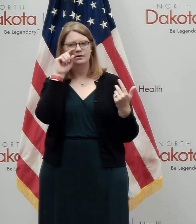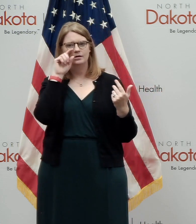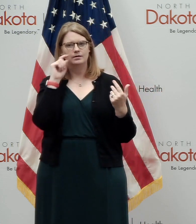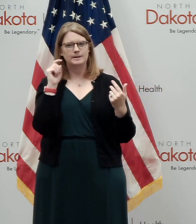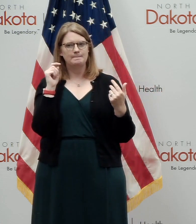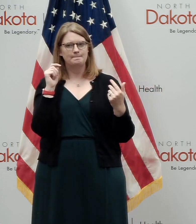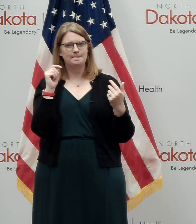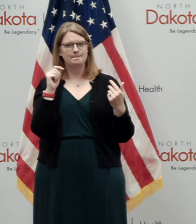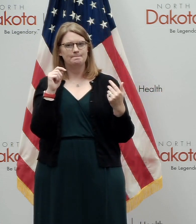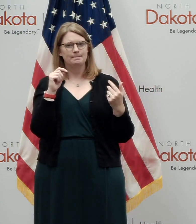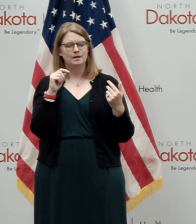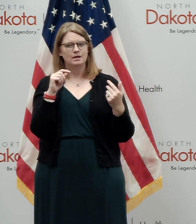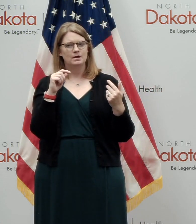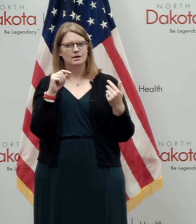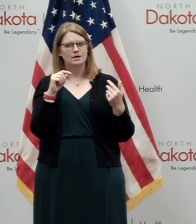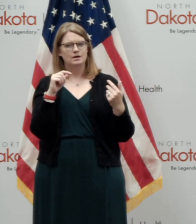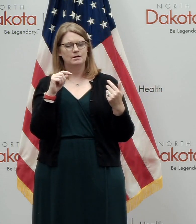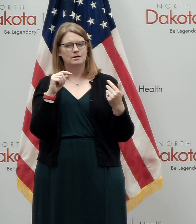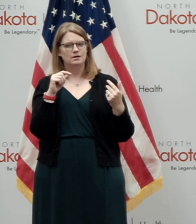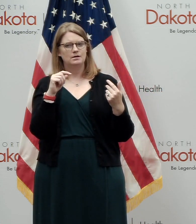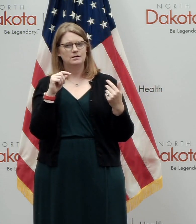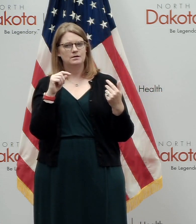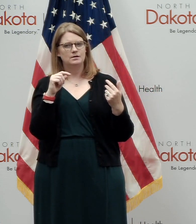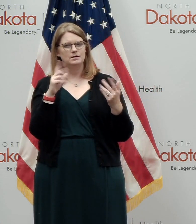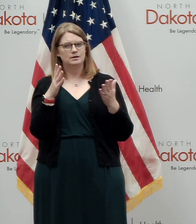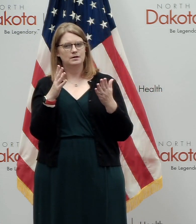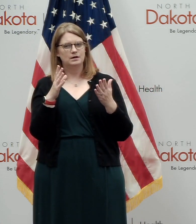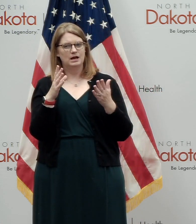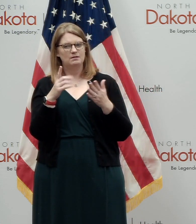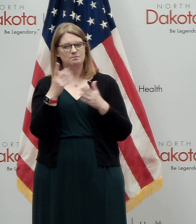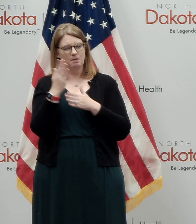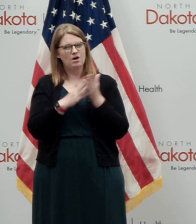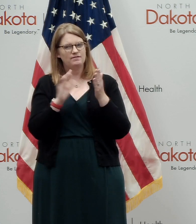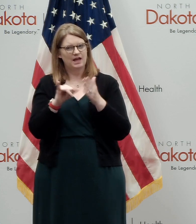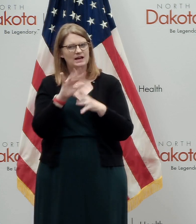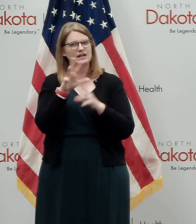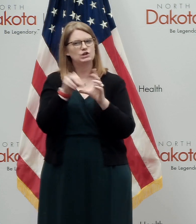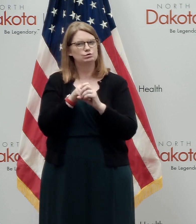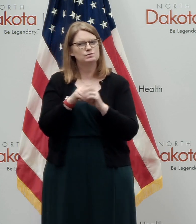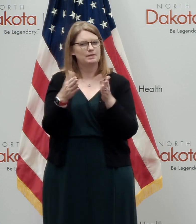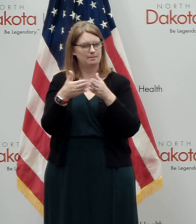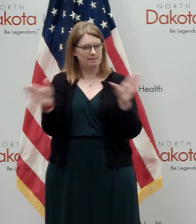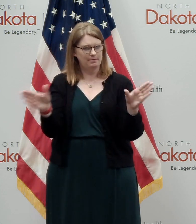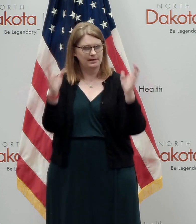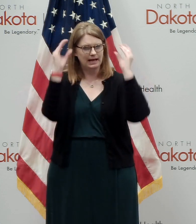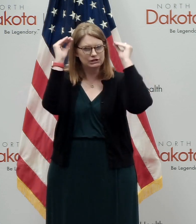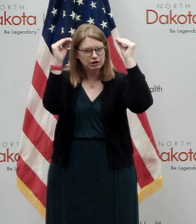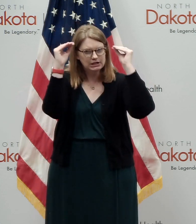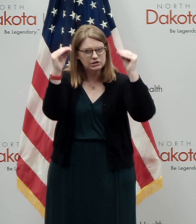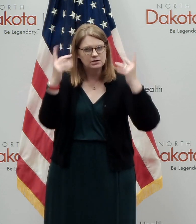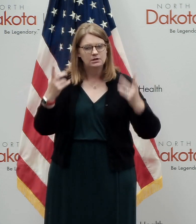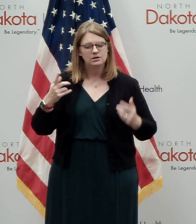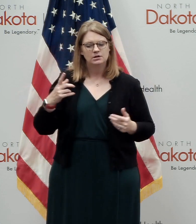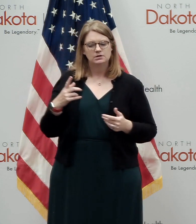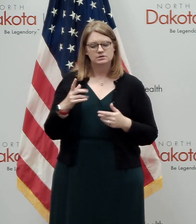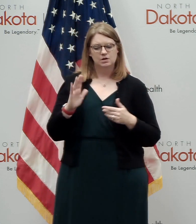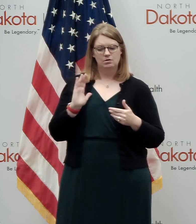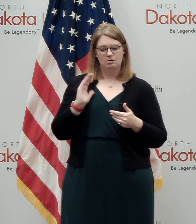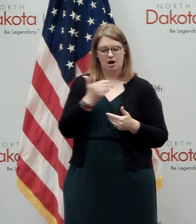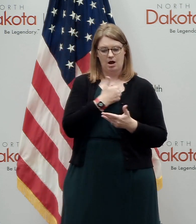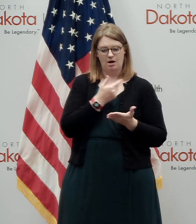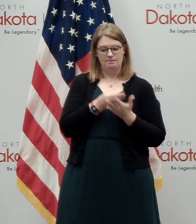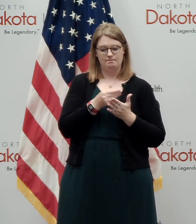elements, longstanding elements of public health is public education. So this fits in line with that. And we're, you know, choosing to spend a,